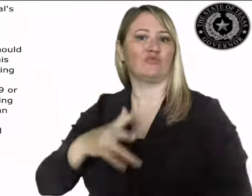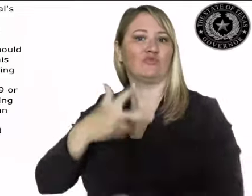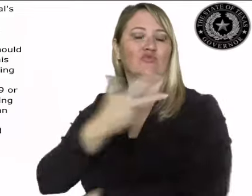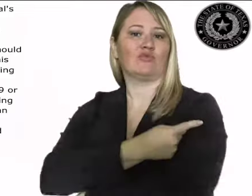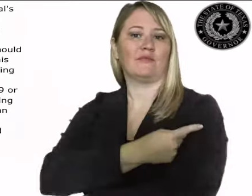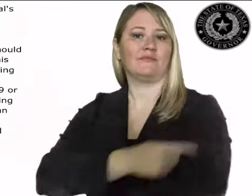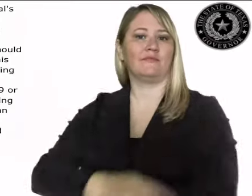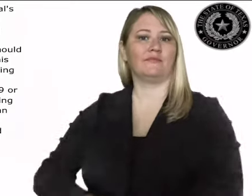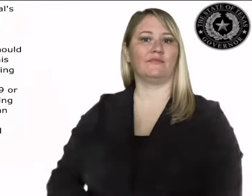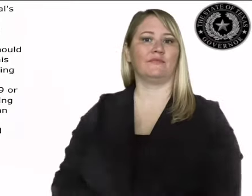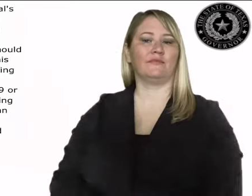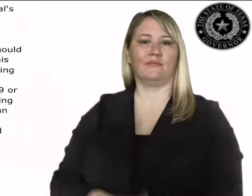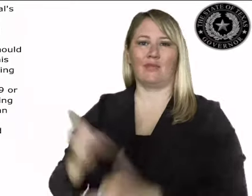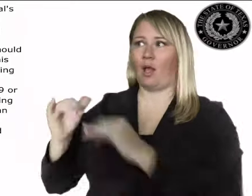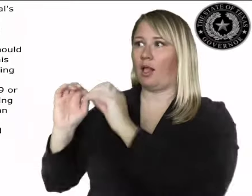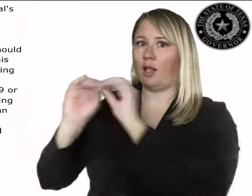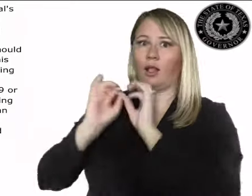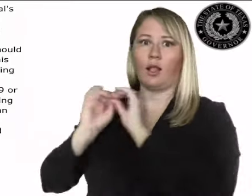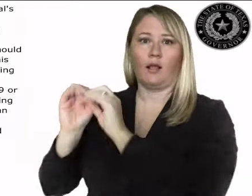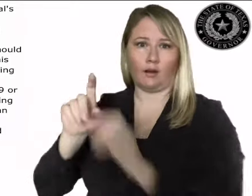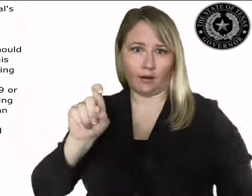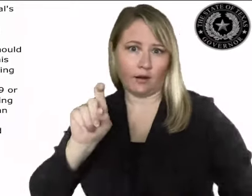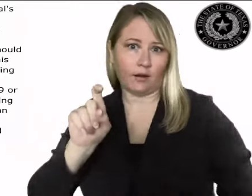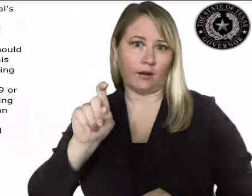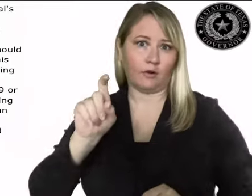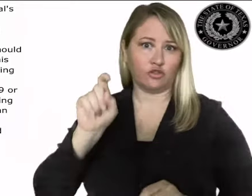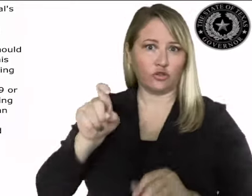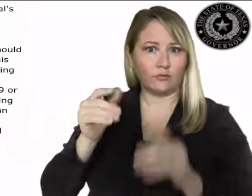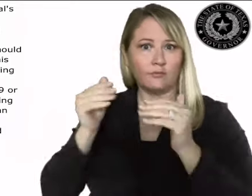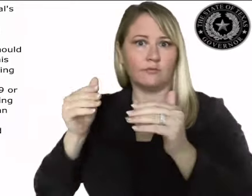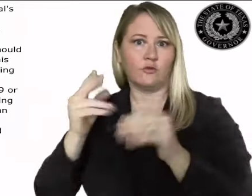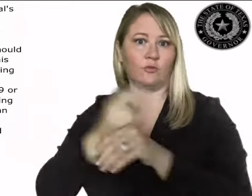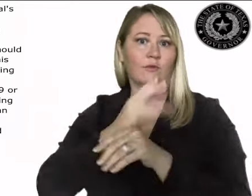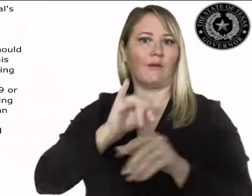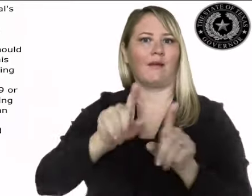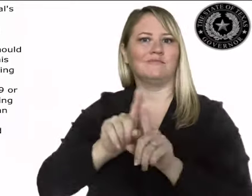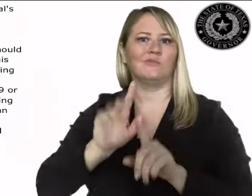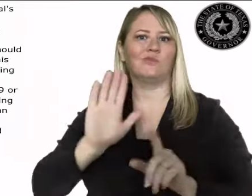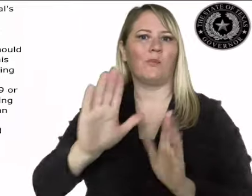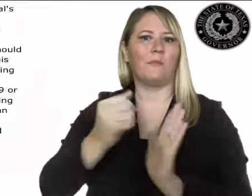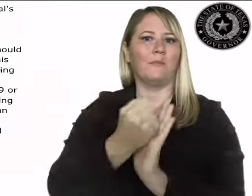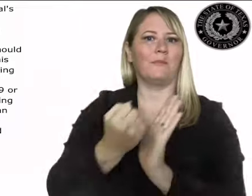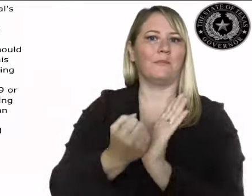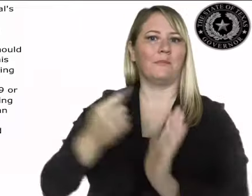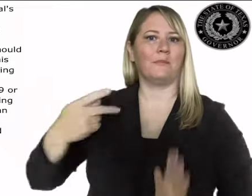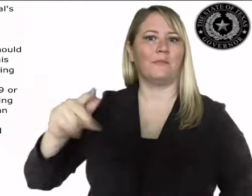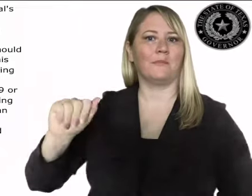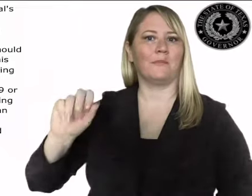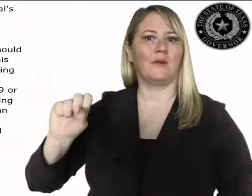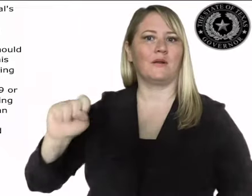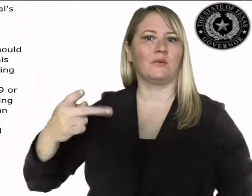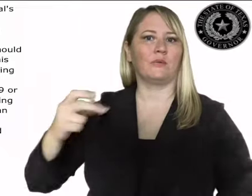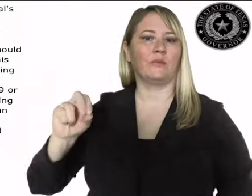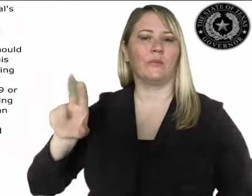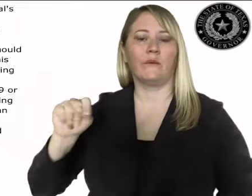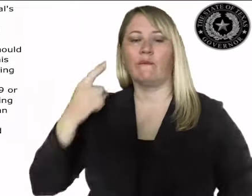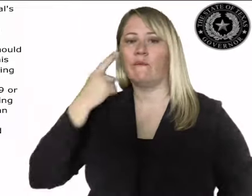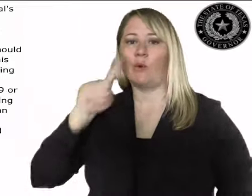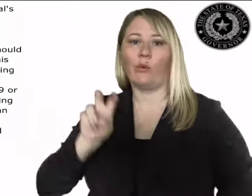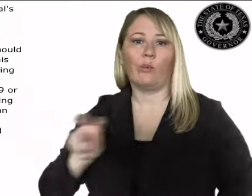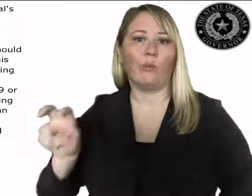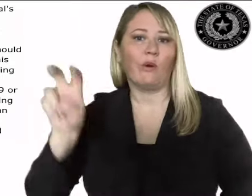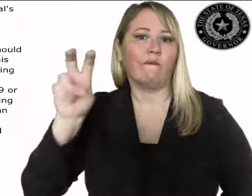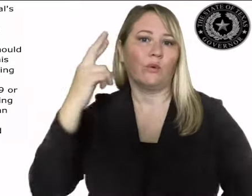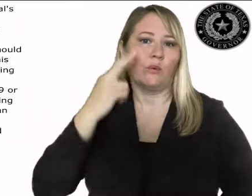entity should compel disclosure of this information by mandating a so-called vaccine passport for COVID